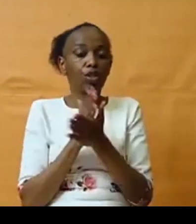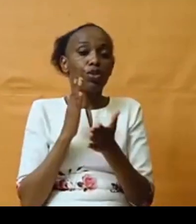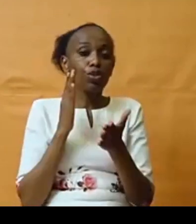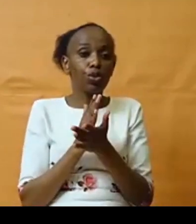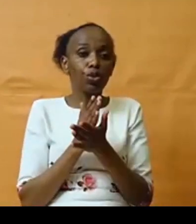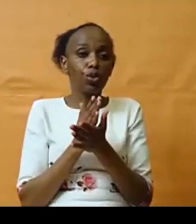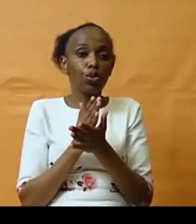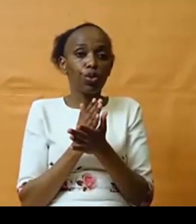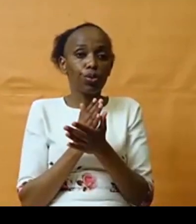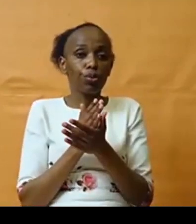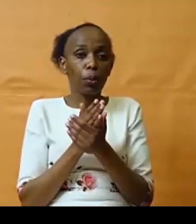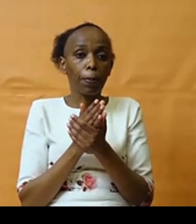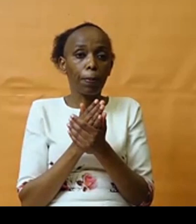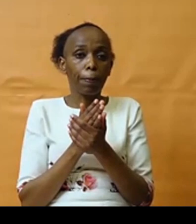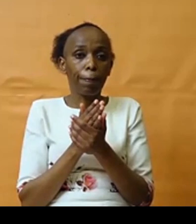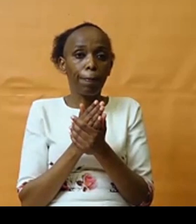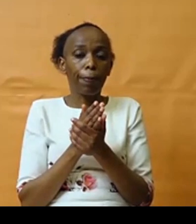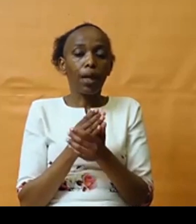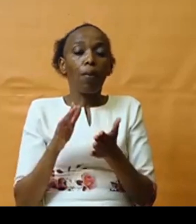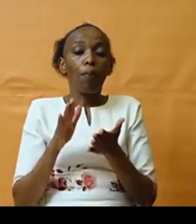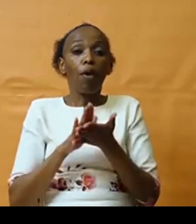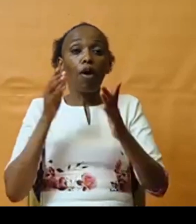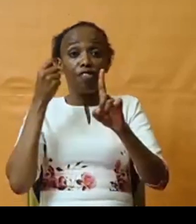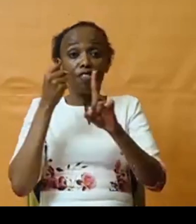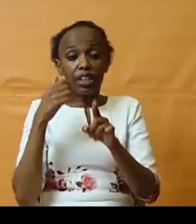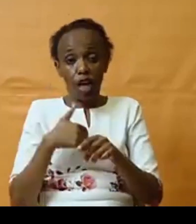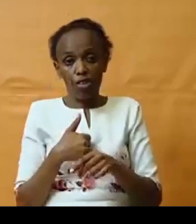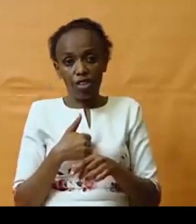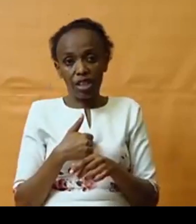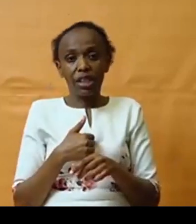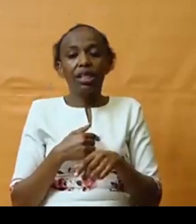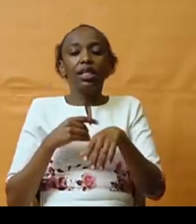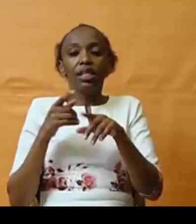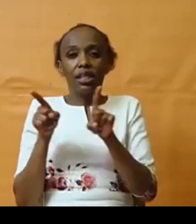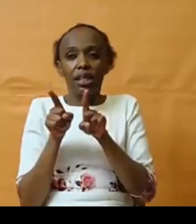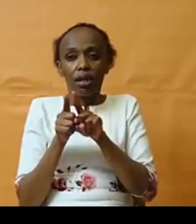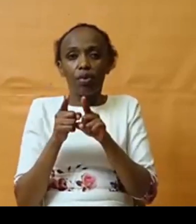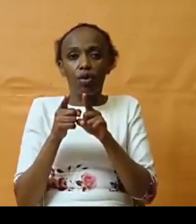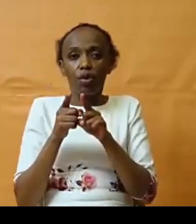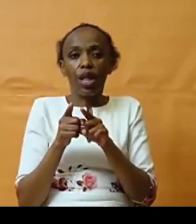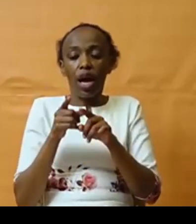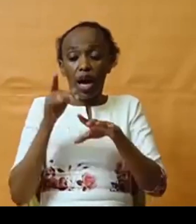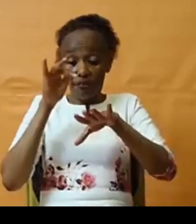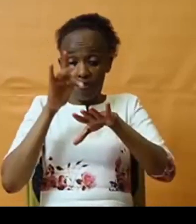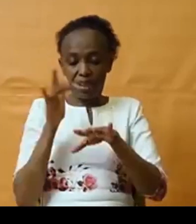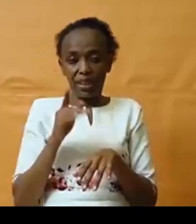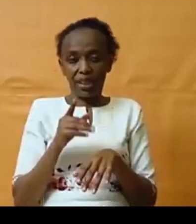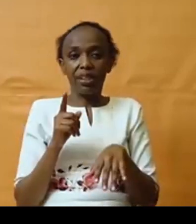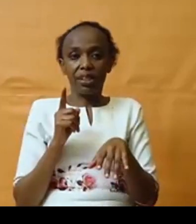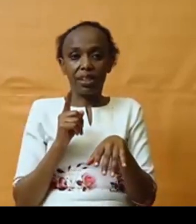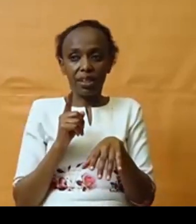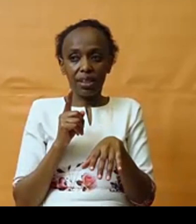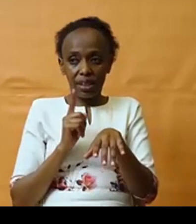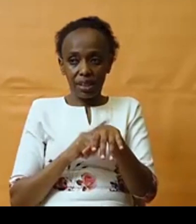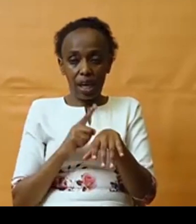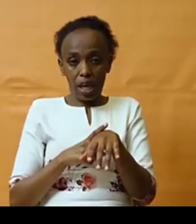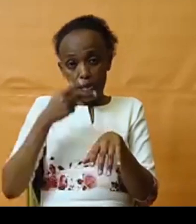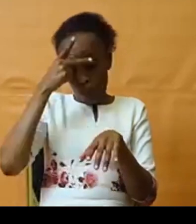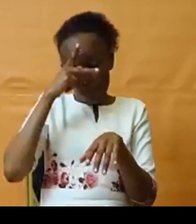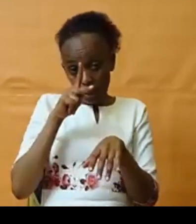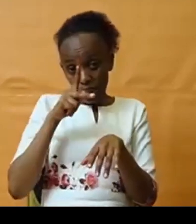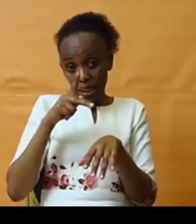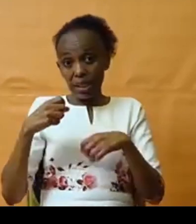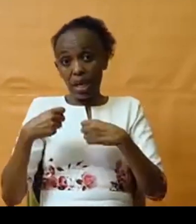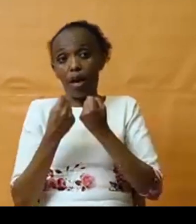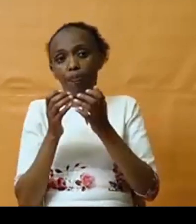eclones when you look at the public sector. And they are really affected when austerity policies are put in place.